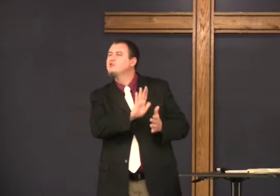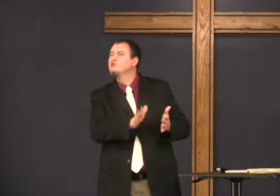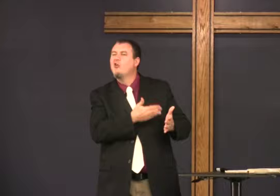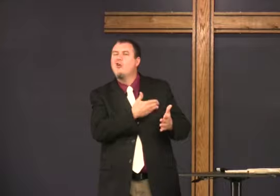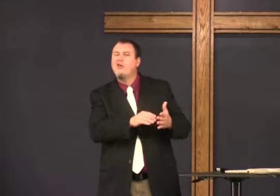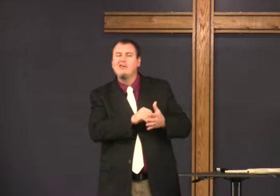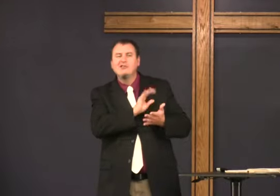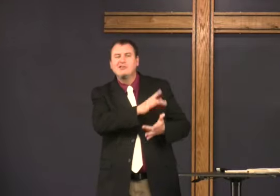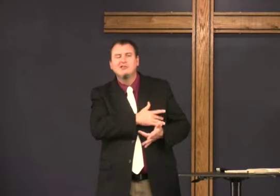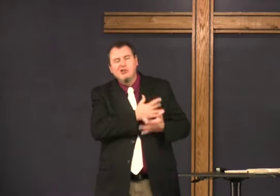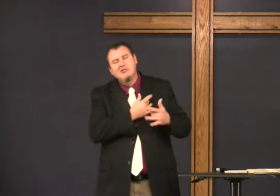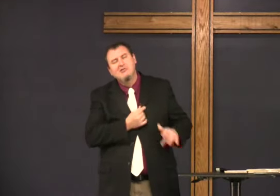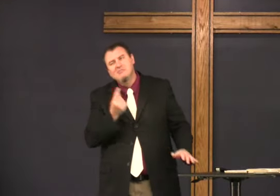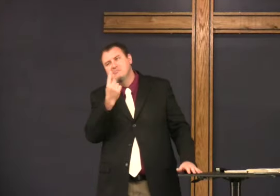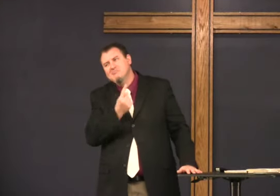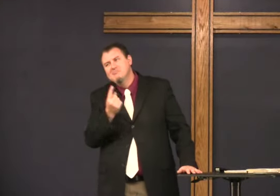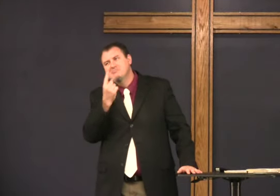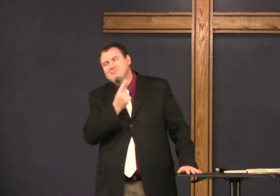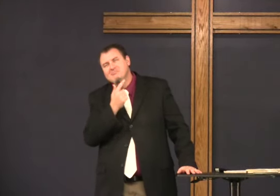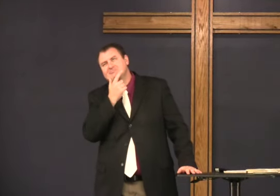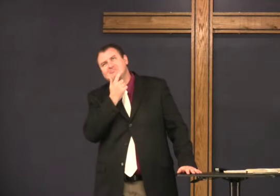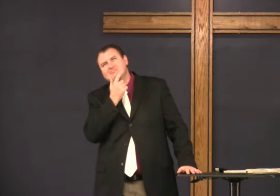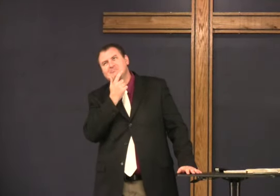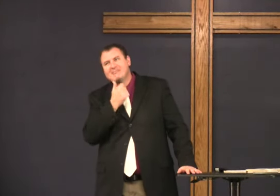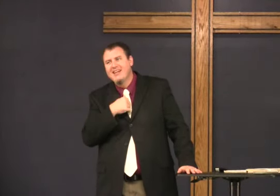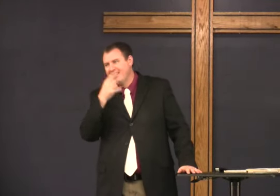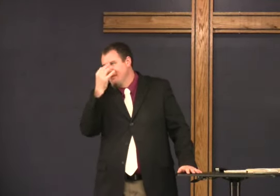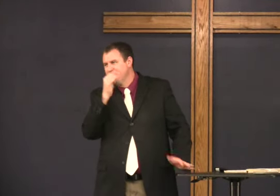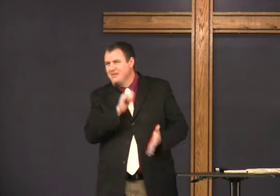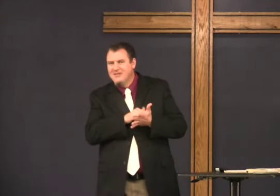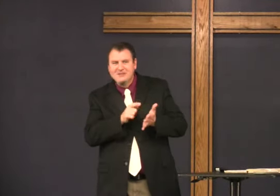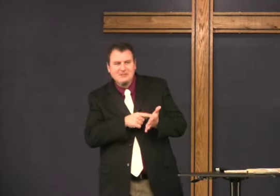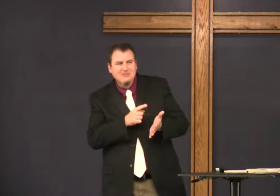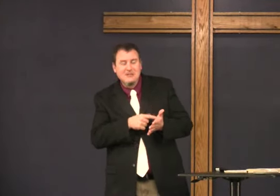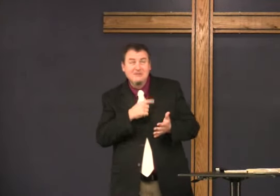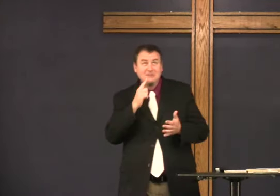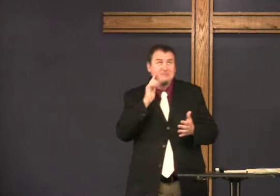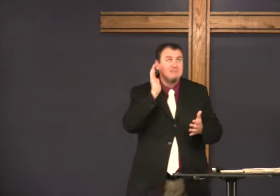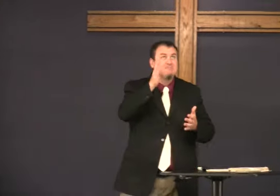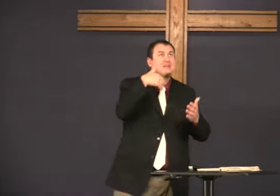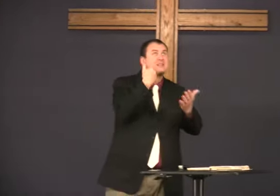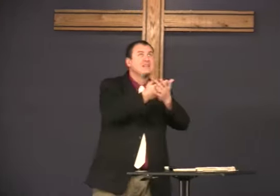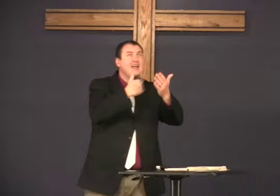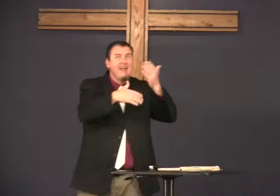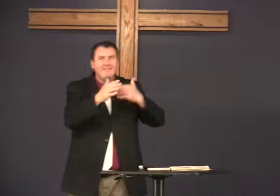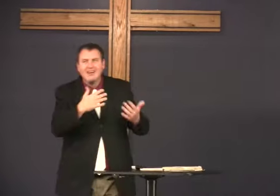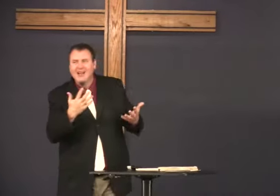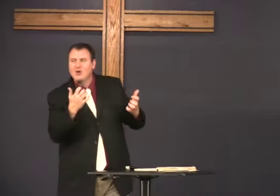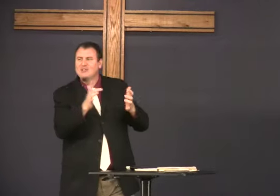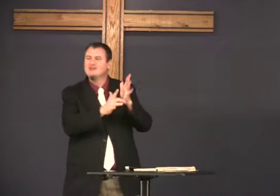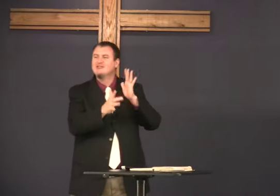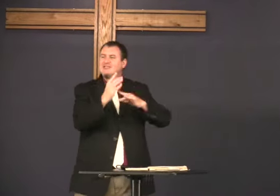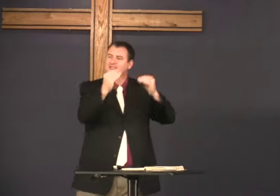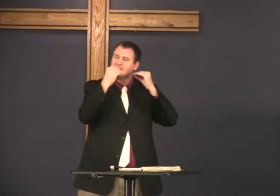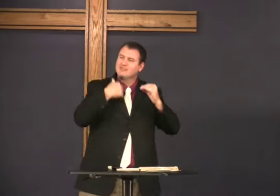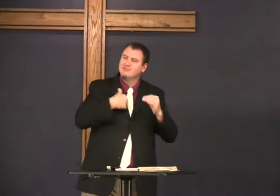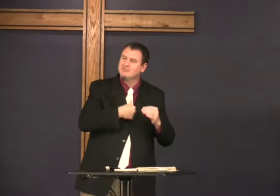I wonder what Jesus what song is in Jesus' heart sometimes when I get that song